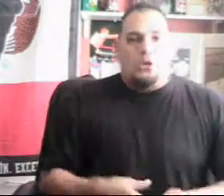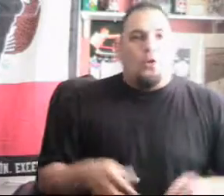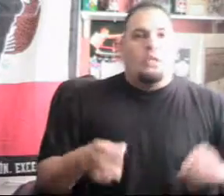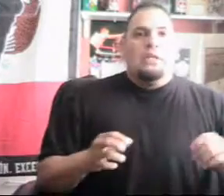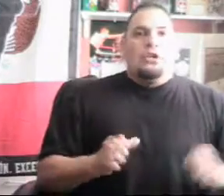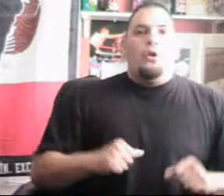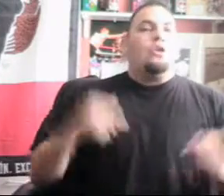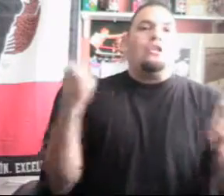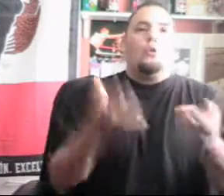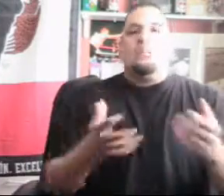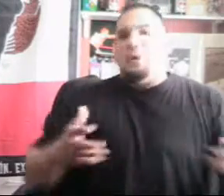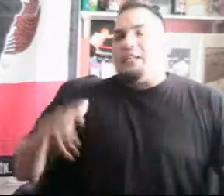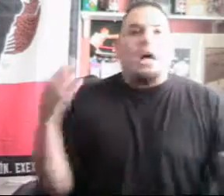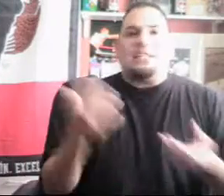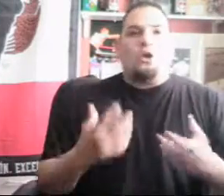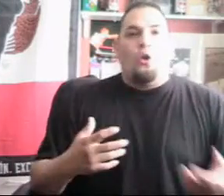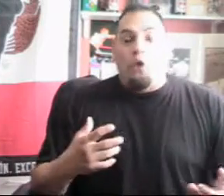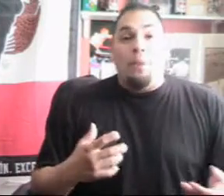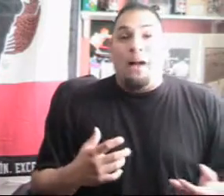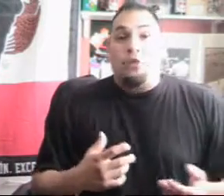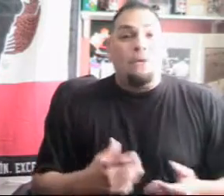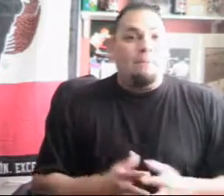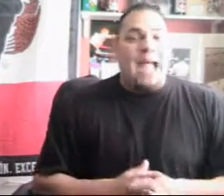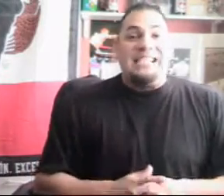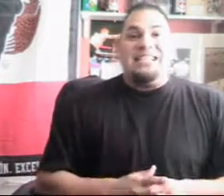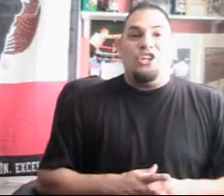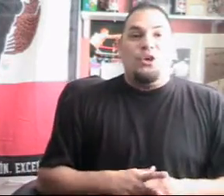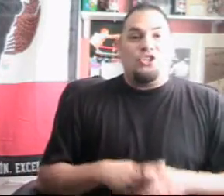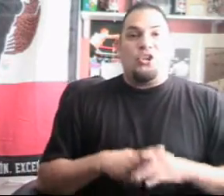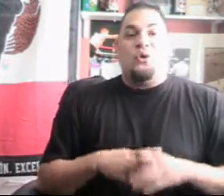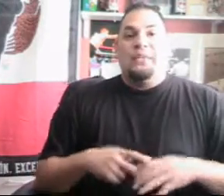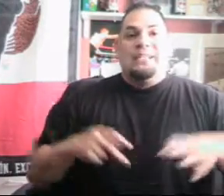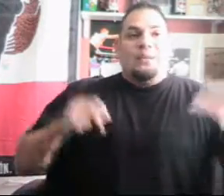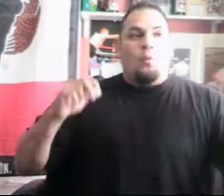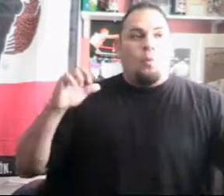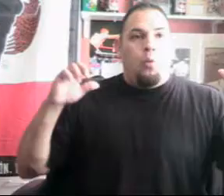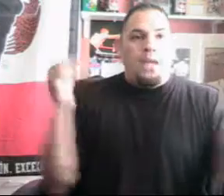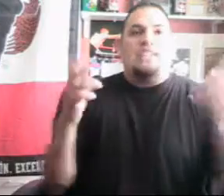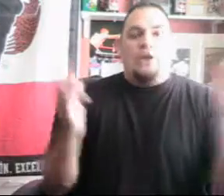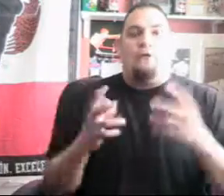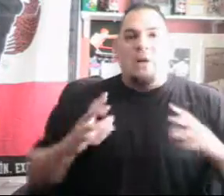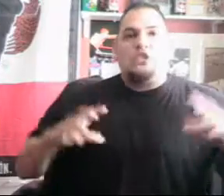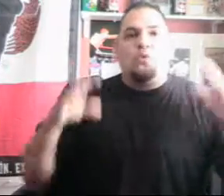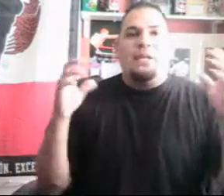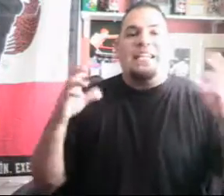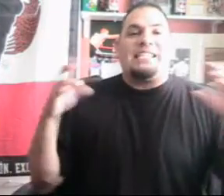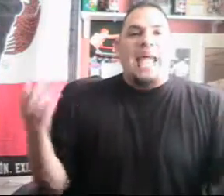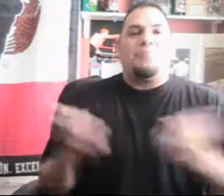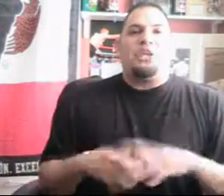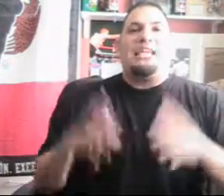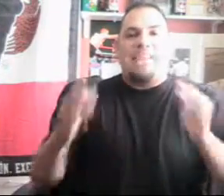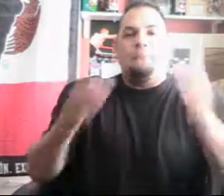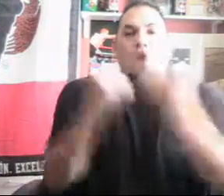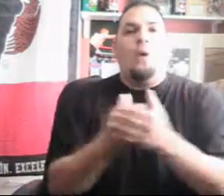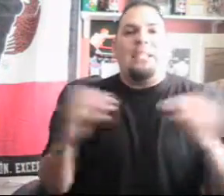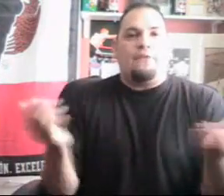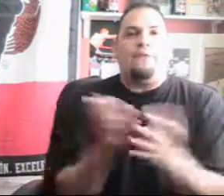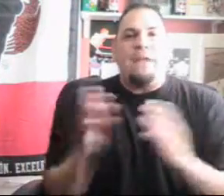or you're only doing this because Oscar De La Hoya bought the Ring Magazine, you know? So, what is there for us to really establish except knowing as a fight